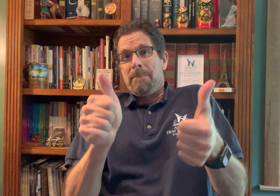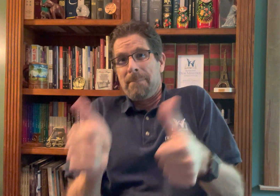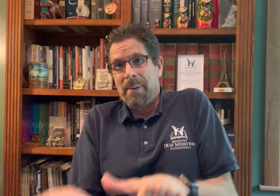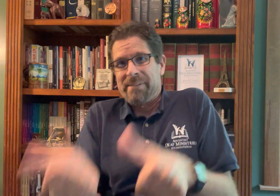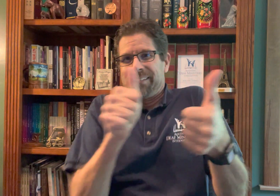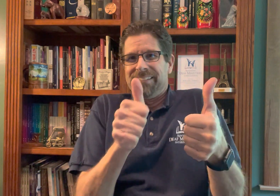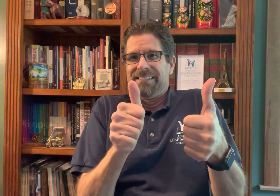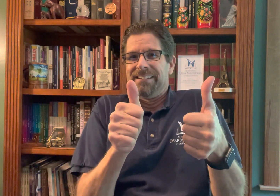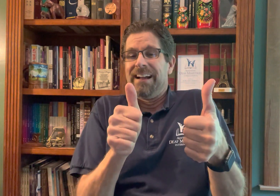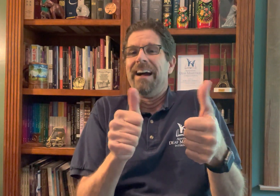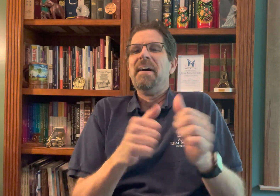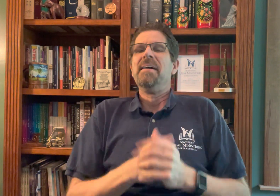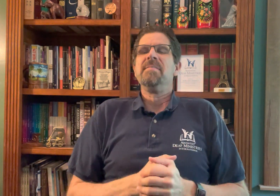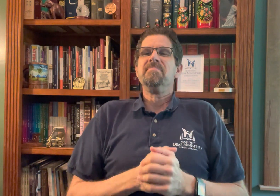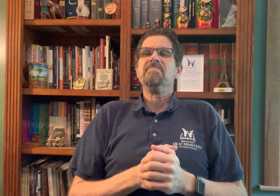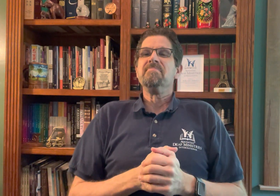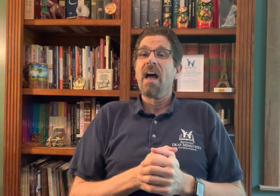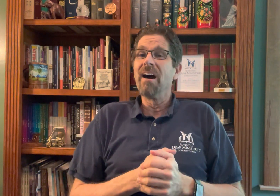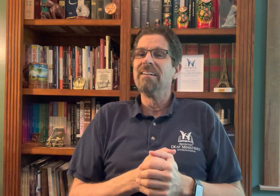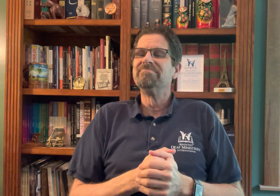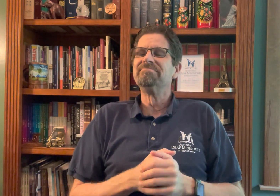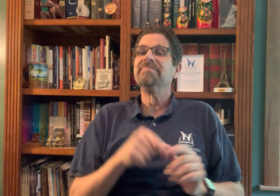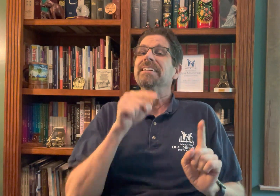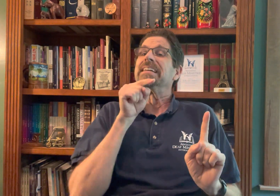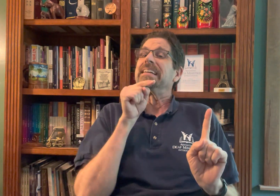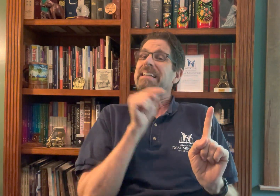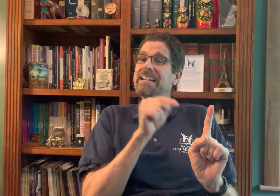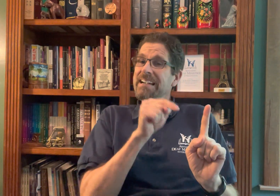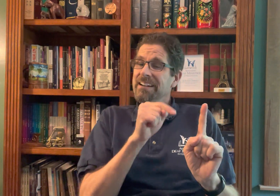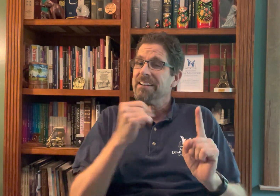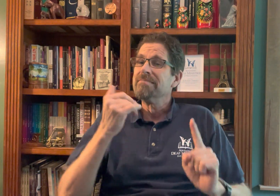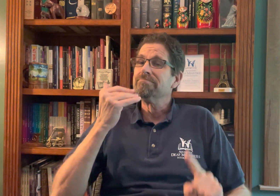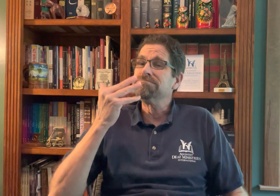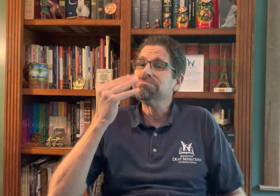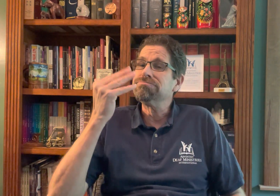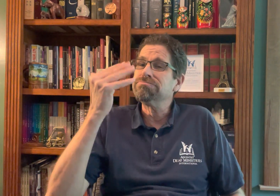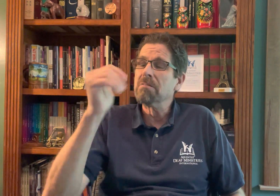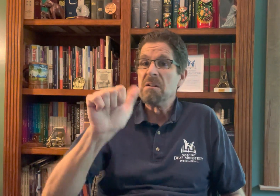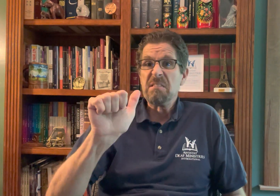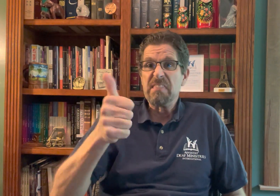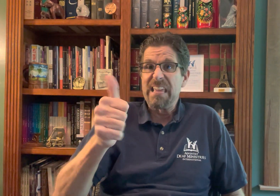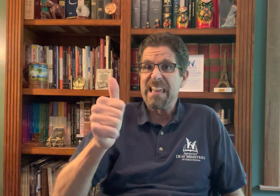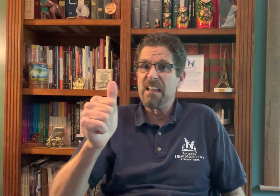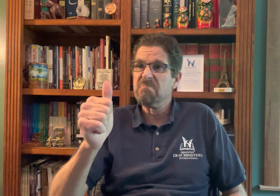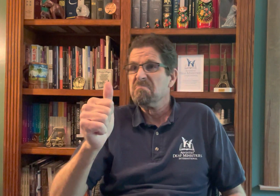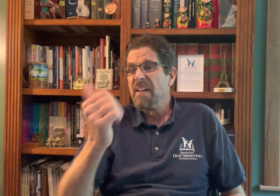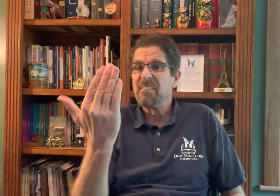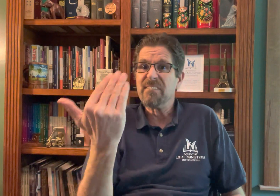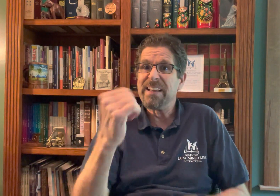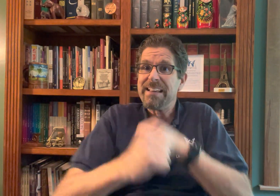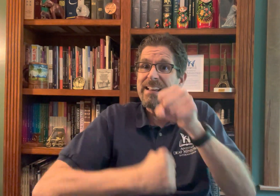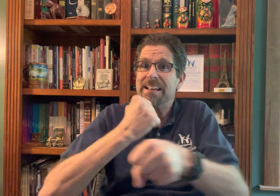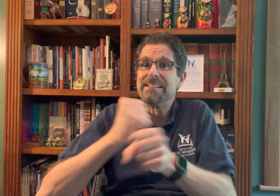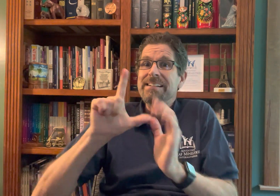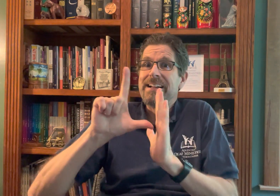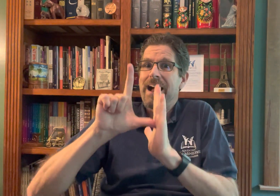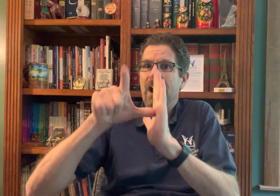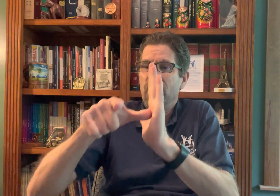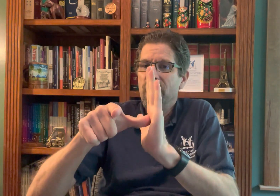He was baptized much later, 10-15 years